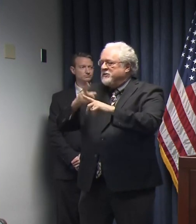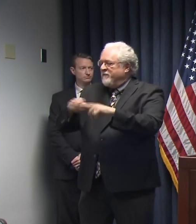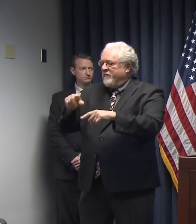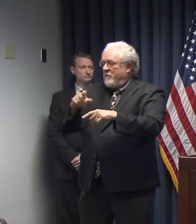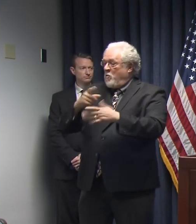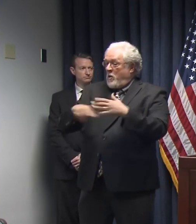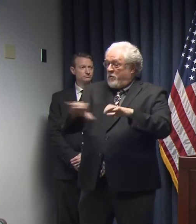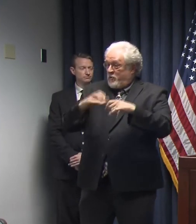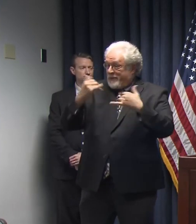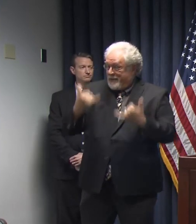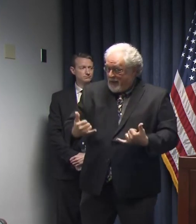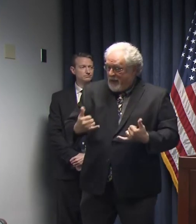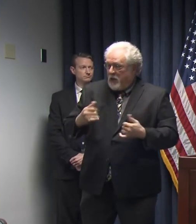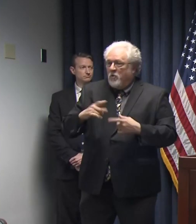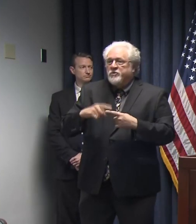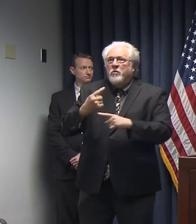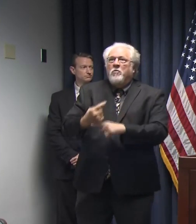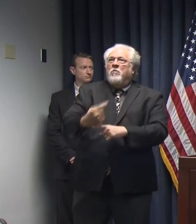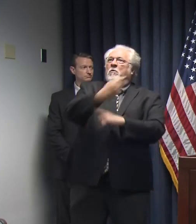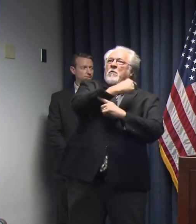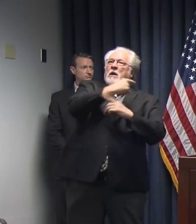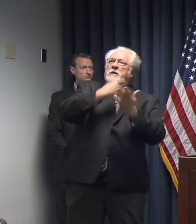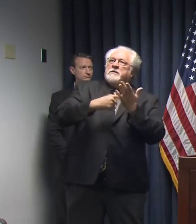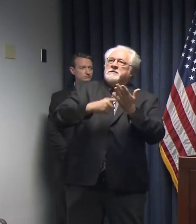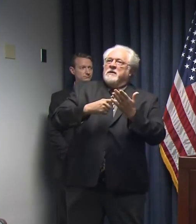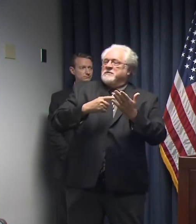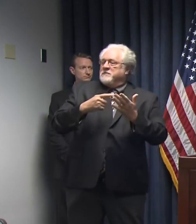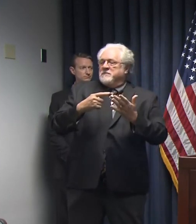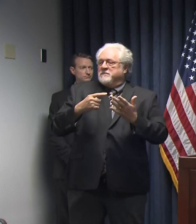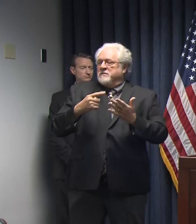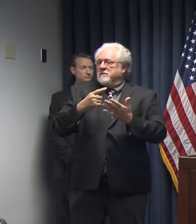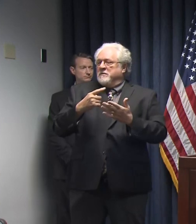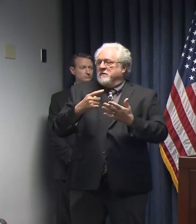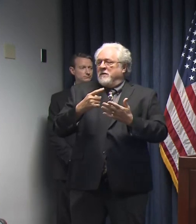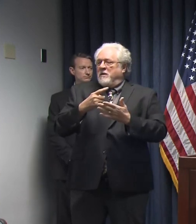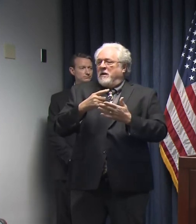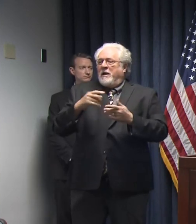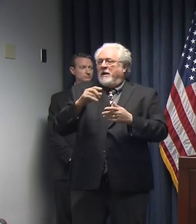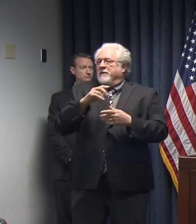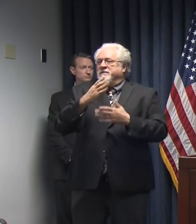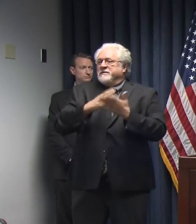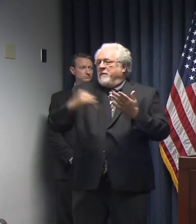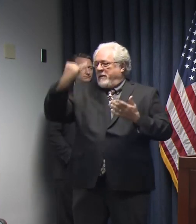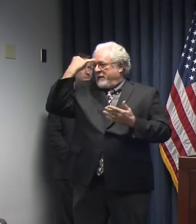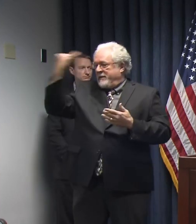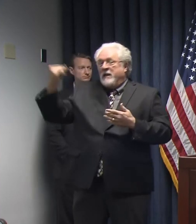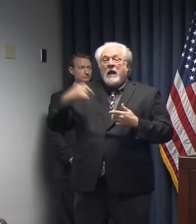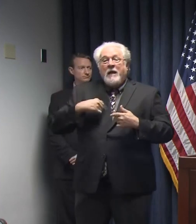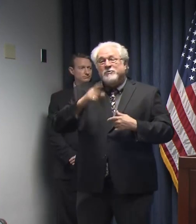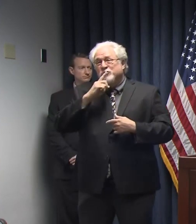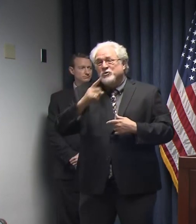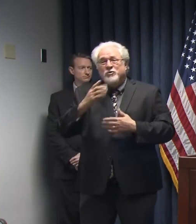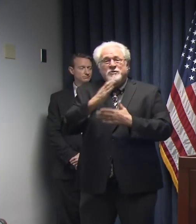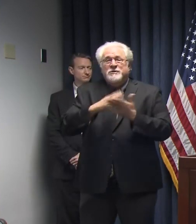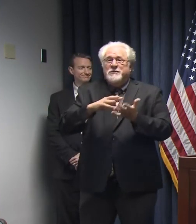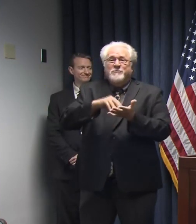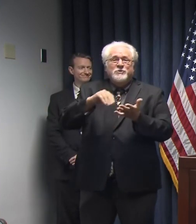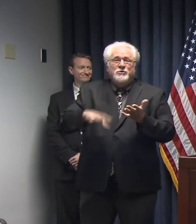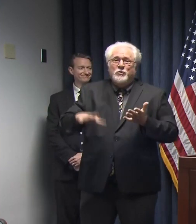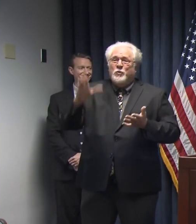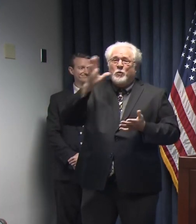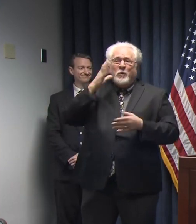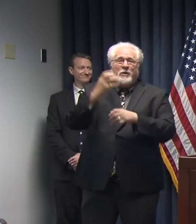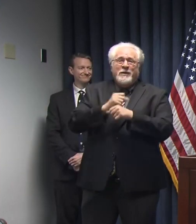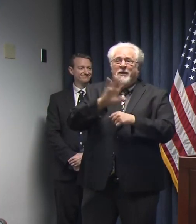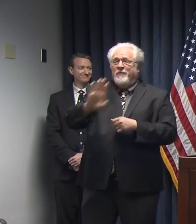at hand in order to discuss what is present, a theory. And I'm sure that some student is going to get